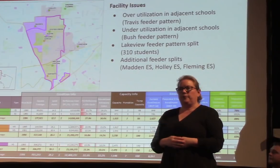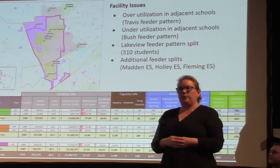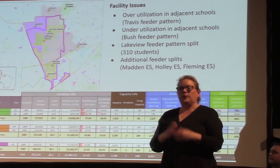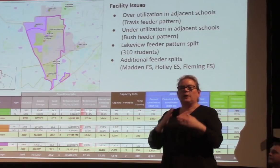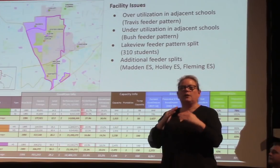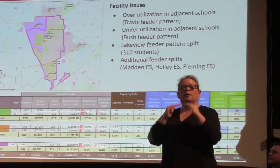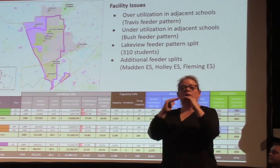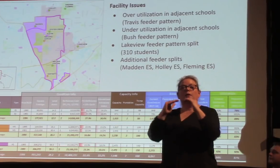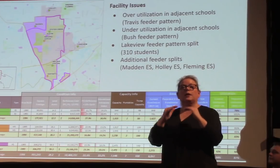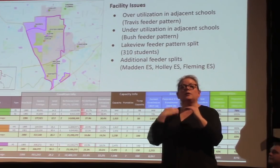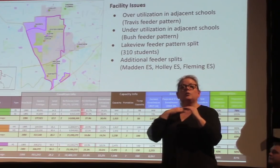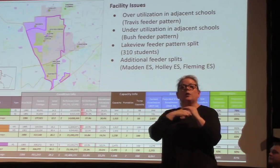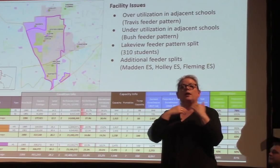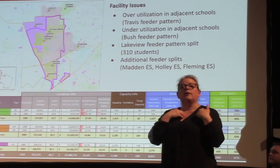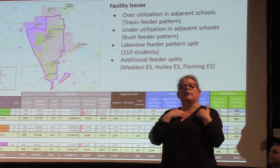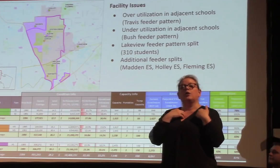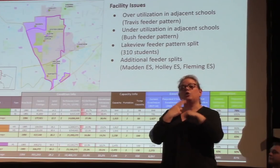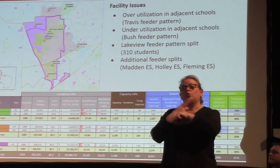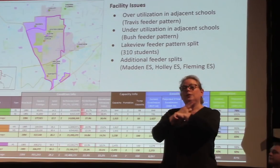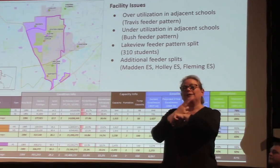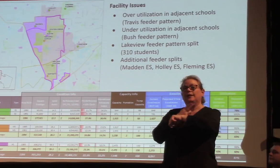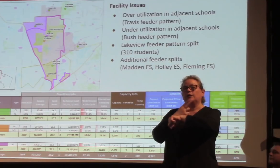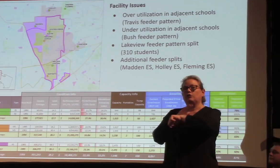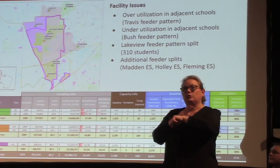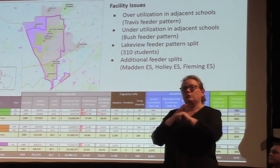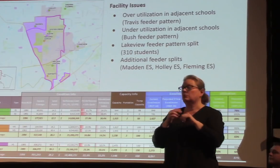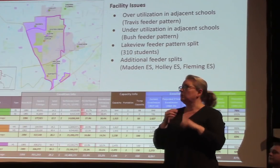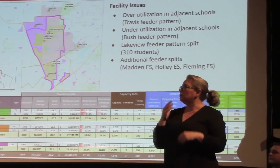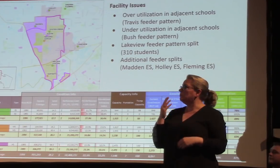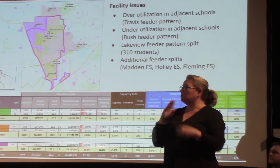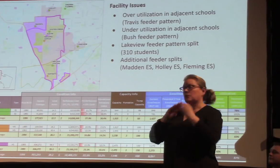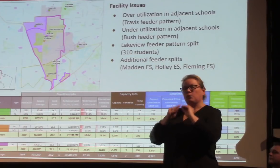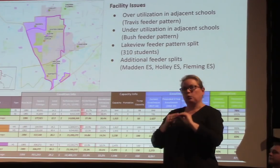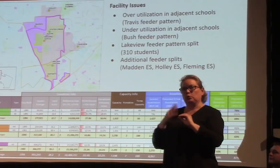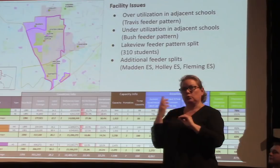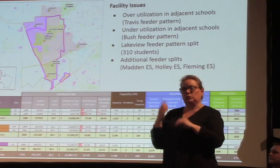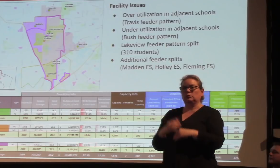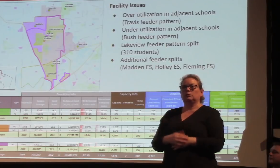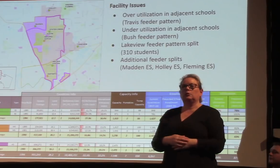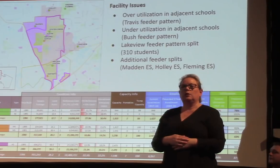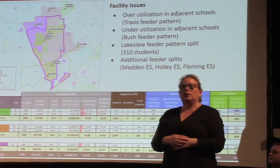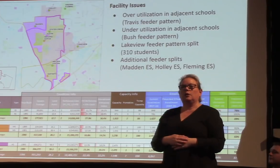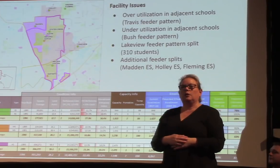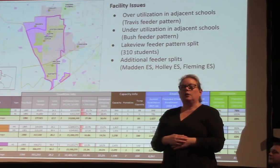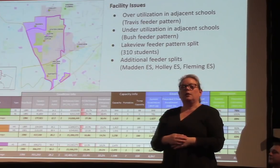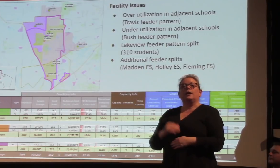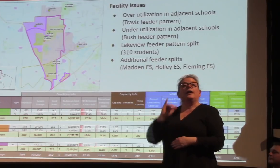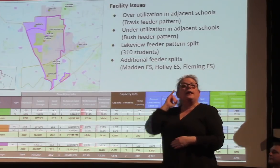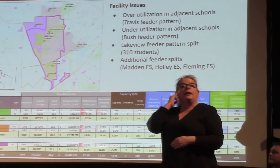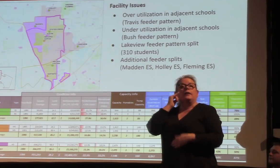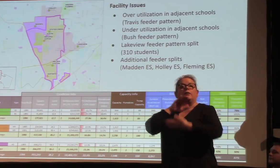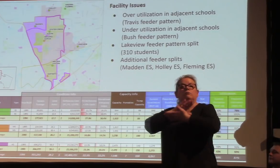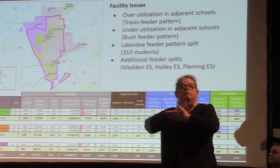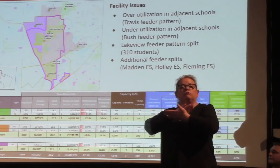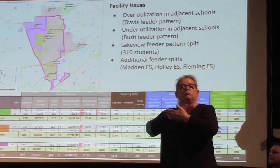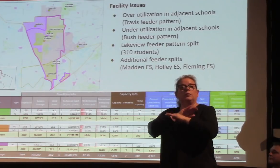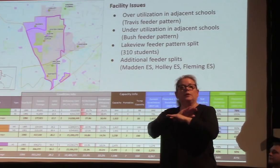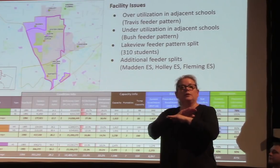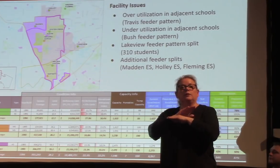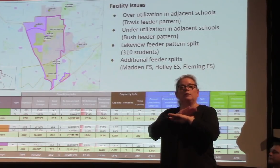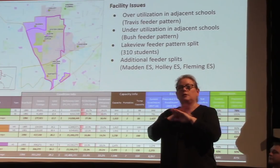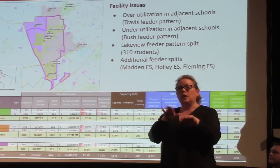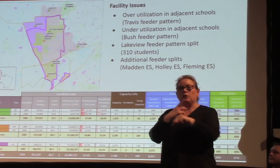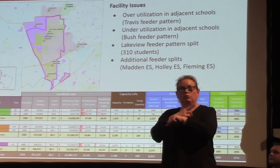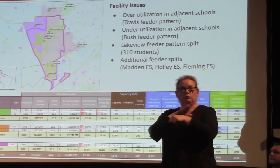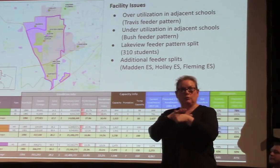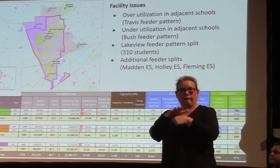our utilization, and we have this symbolized based on our FC local parameters. And so if a facility is under-utilized, it's going to be shown kind of